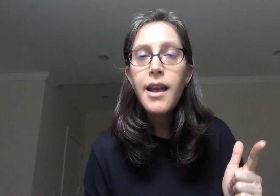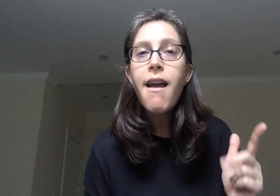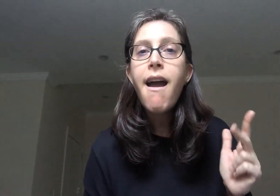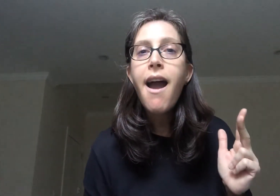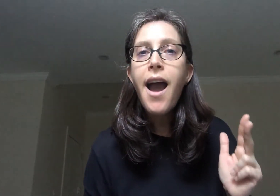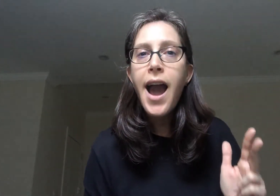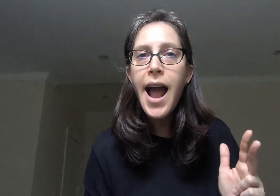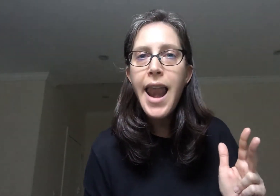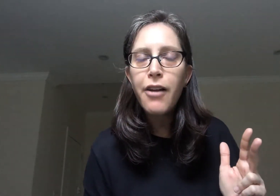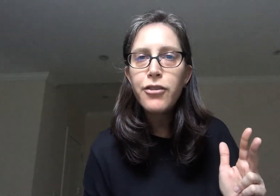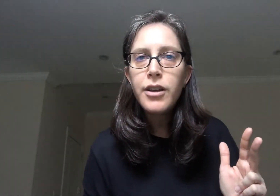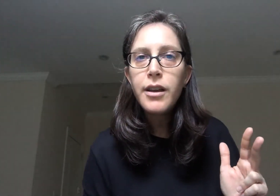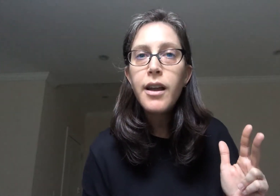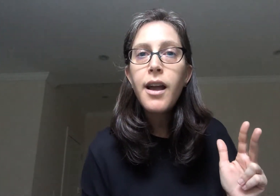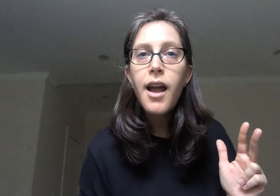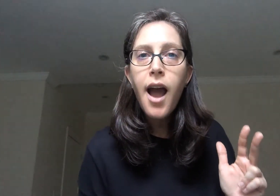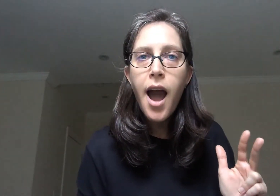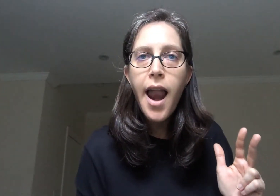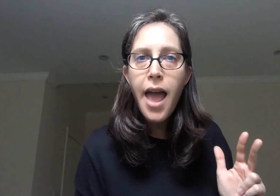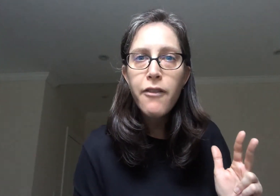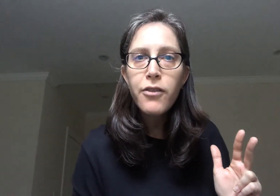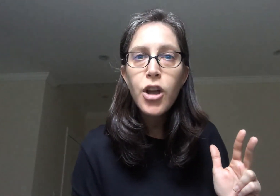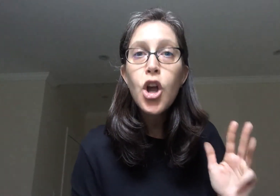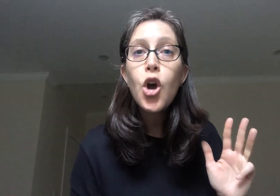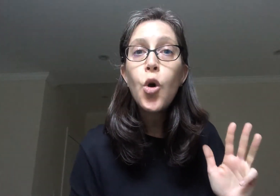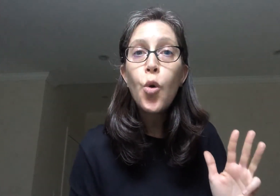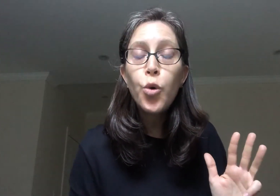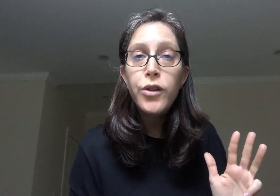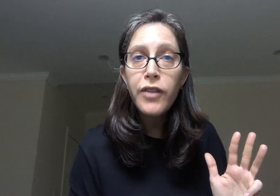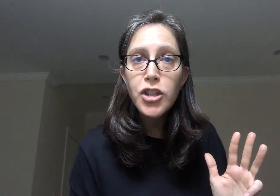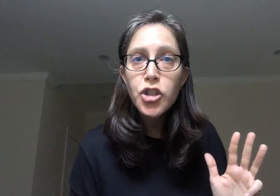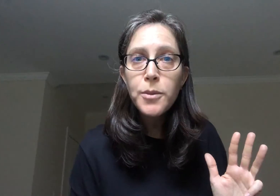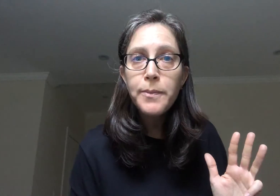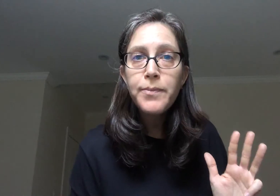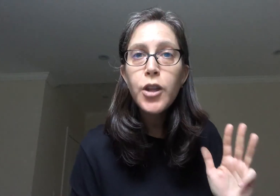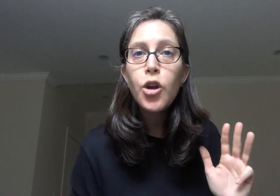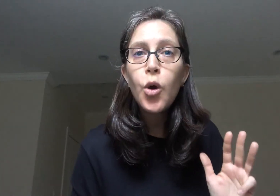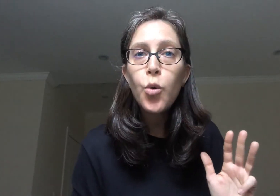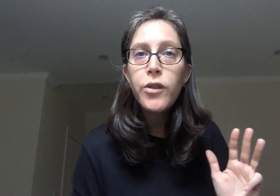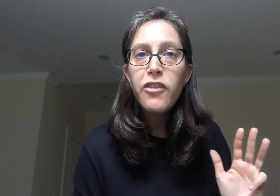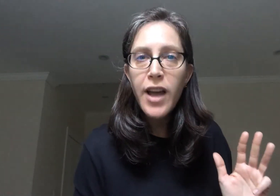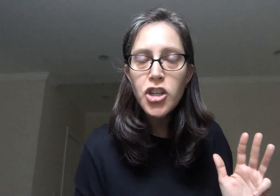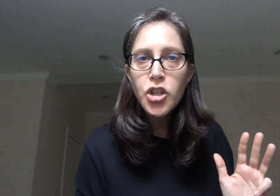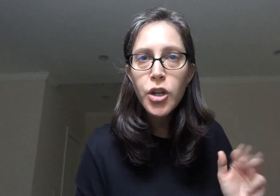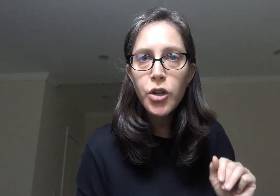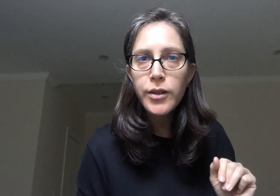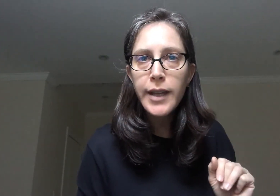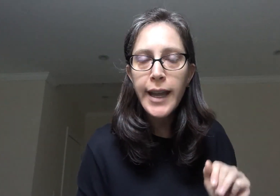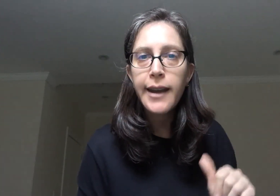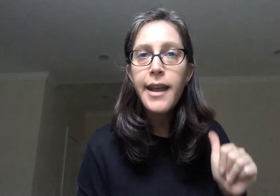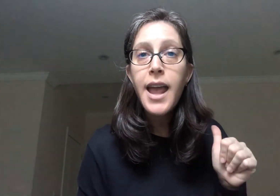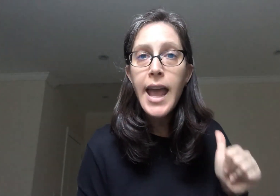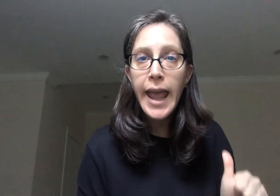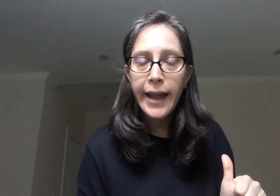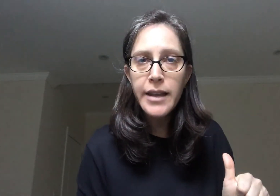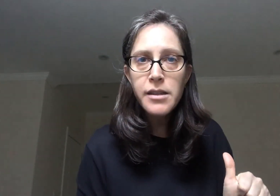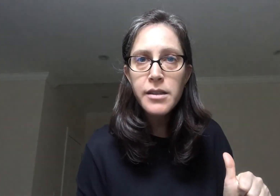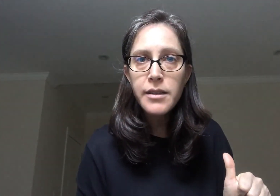Chalav Udevash. Good. Again Eretz.